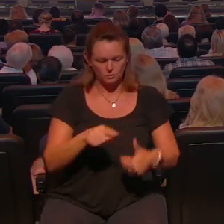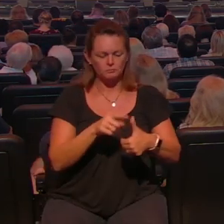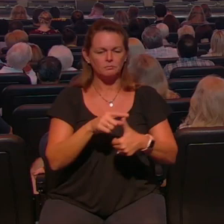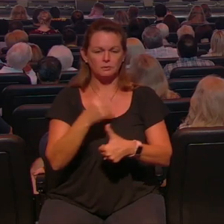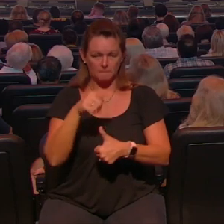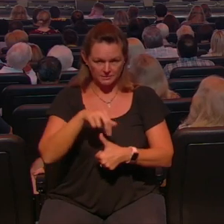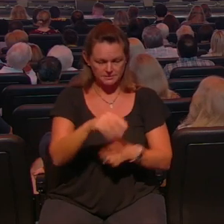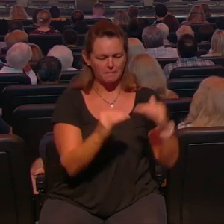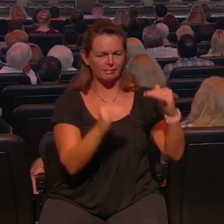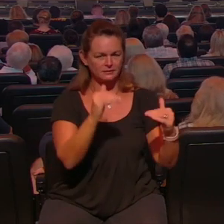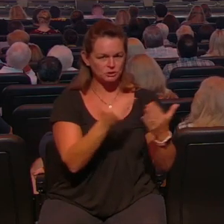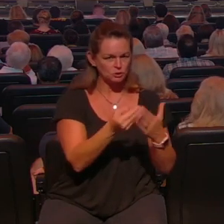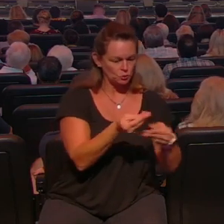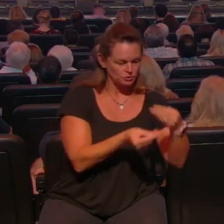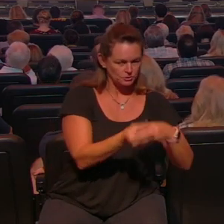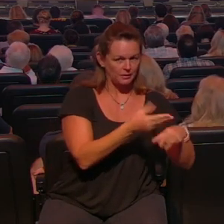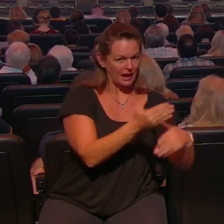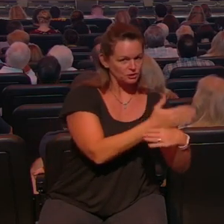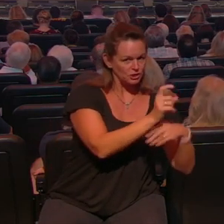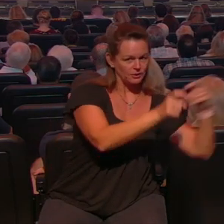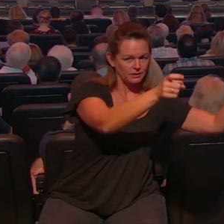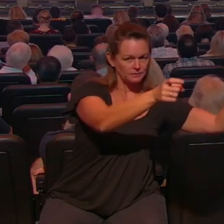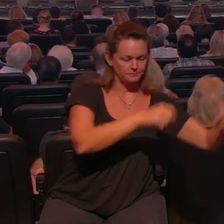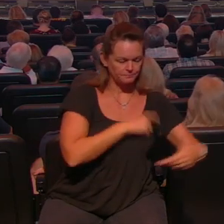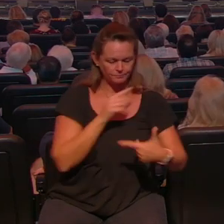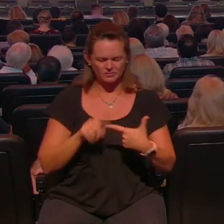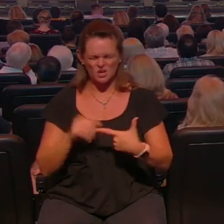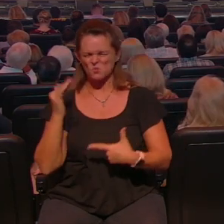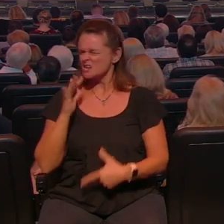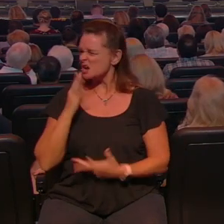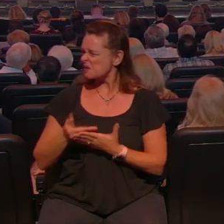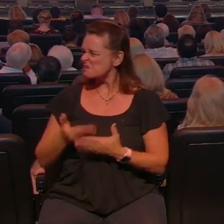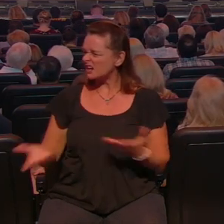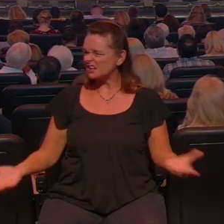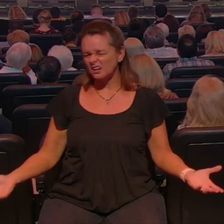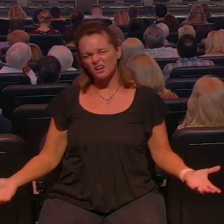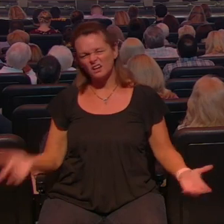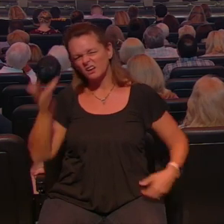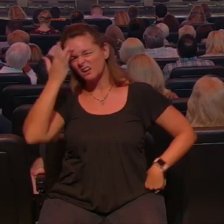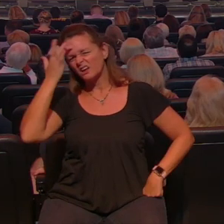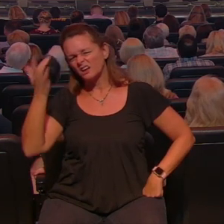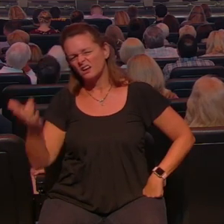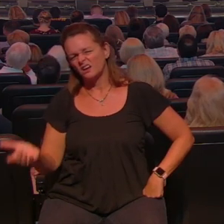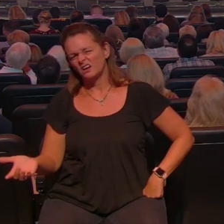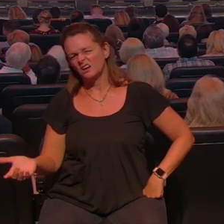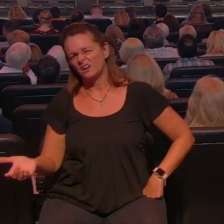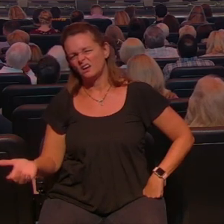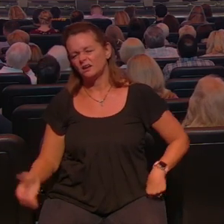I just want to bring it right out in the open because some of you might be thinking um I don't personally think that a pastor